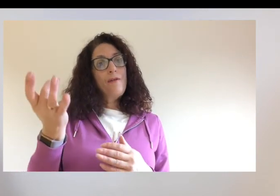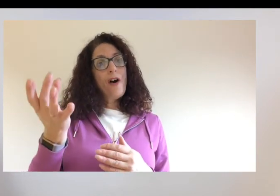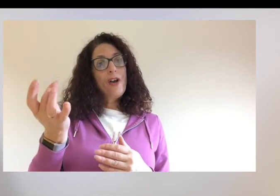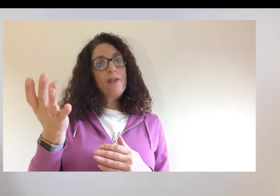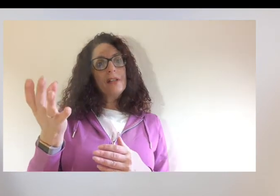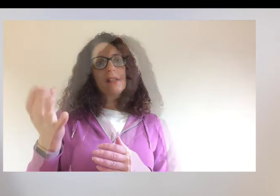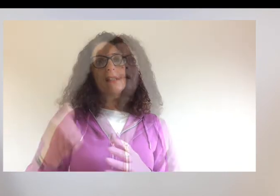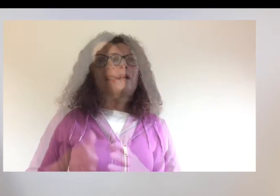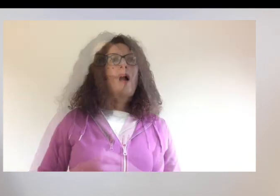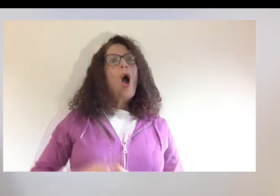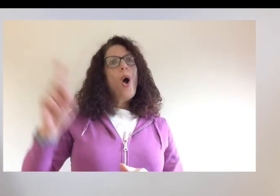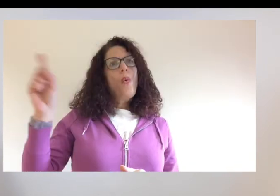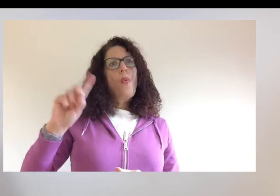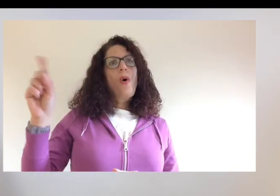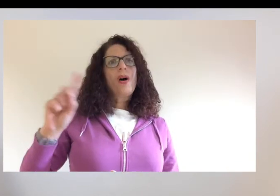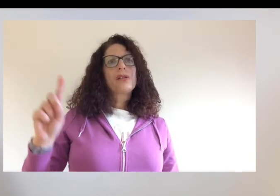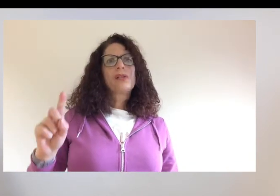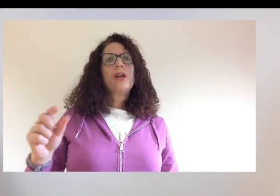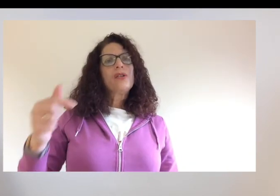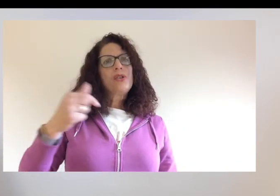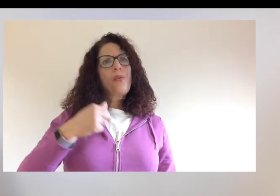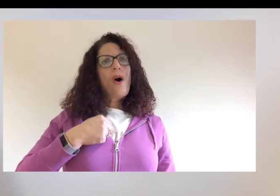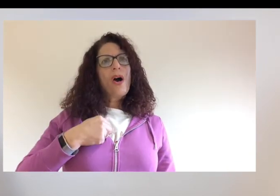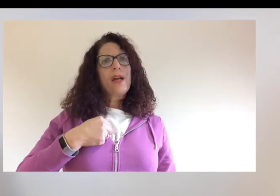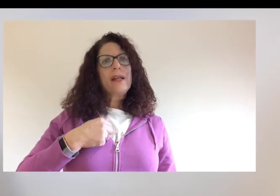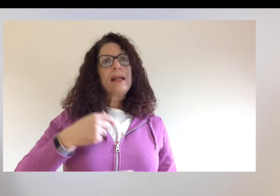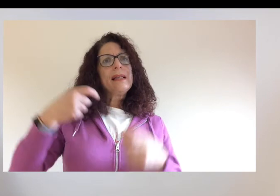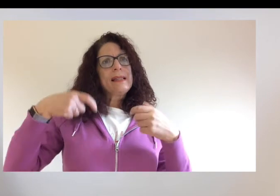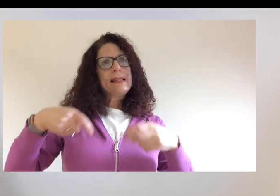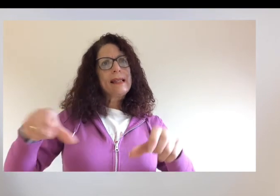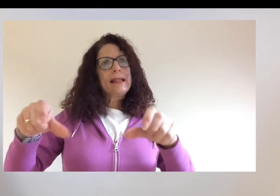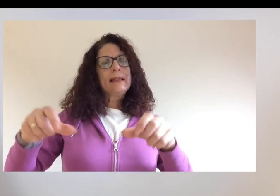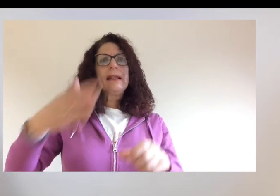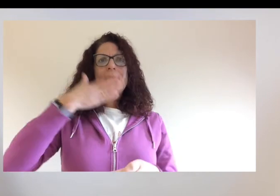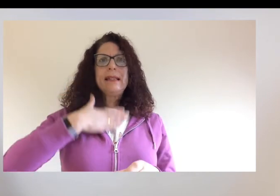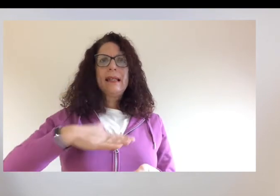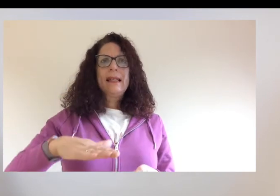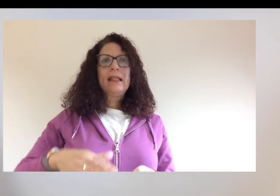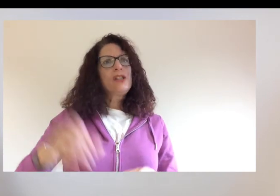What will I need still to do?